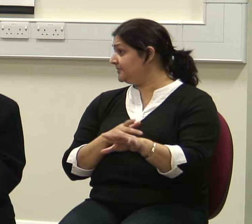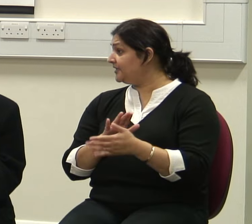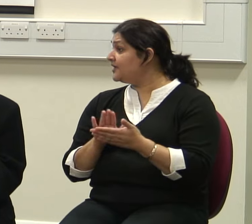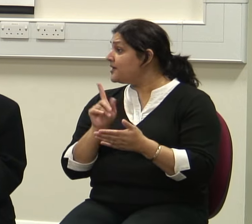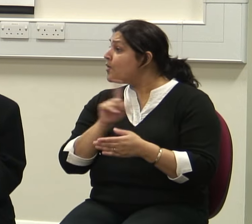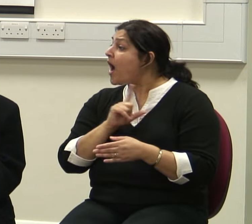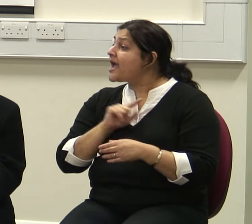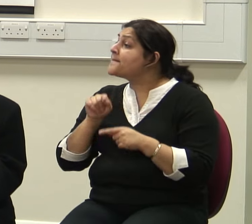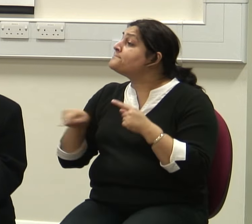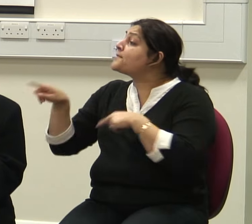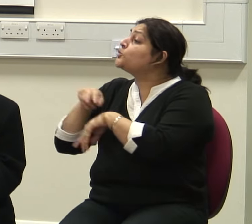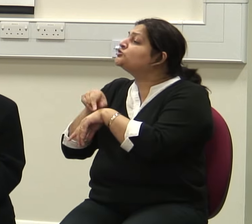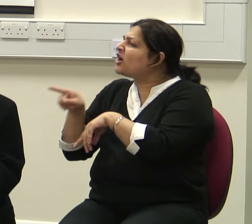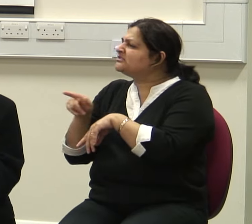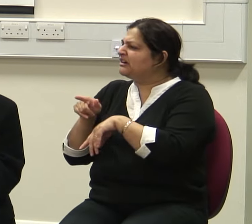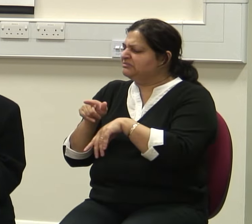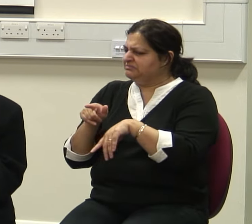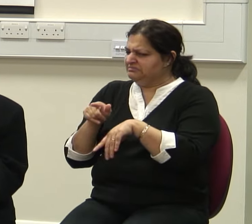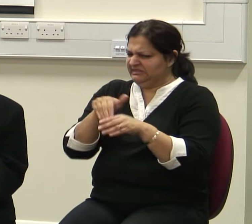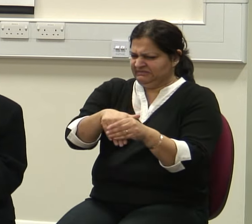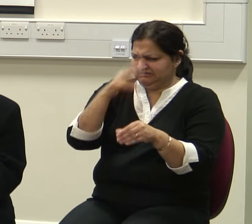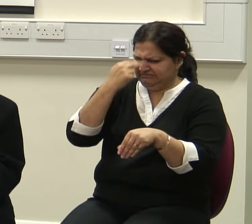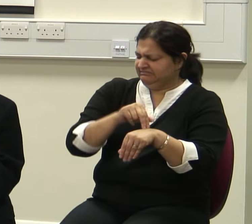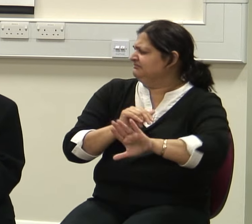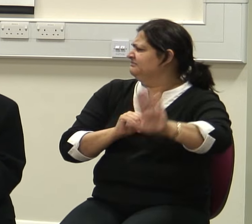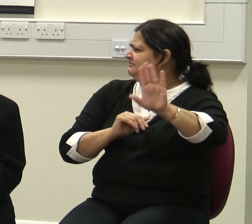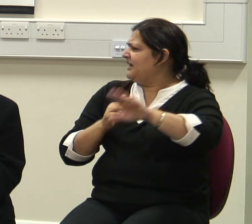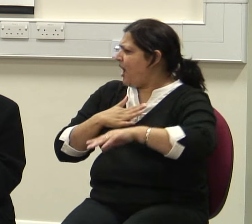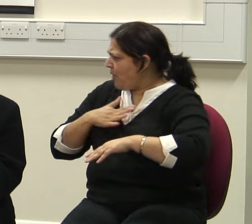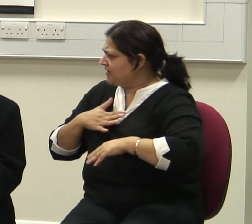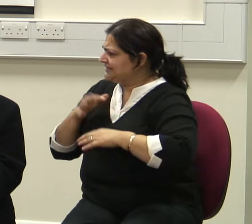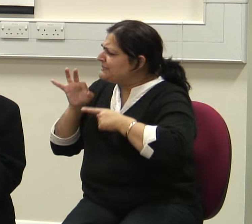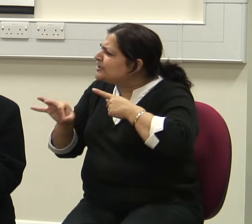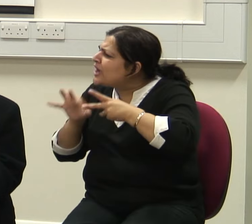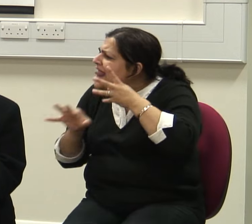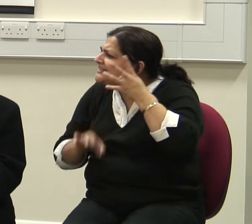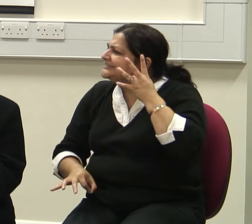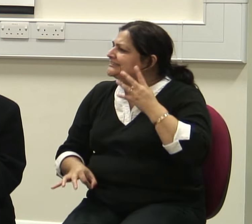Because they want to deal with dermatology, with urology, gynecology and all these specialties.